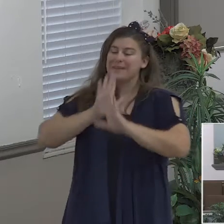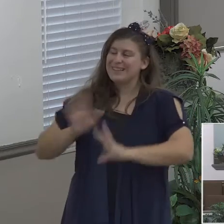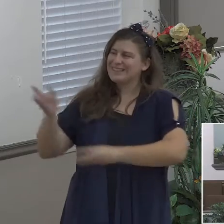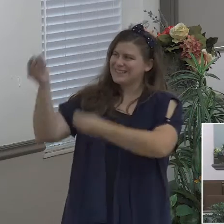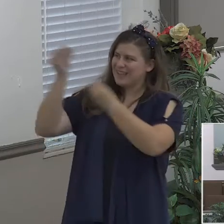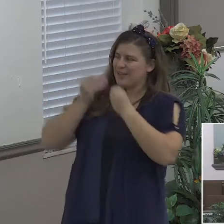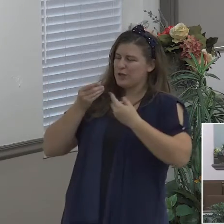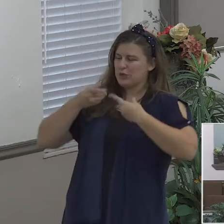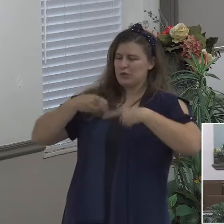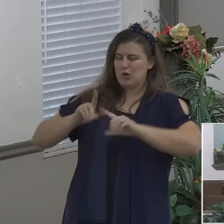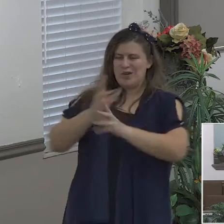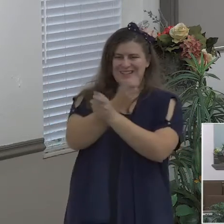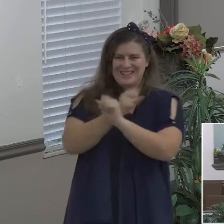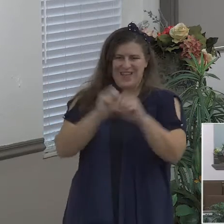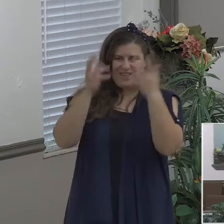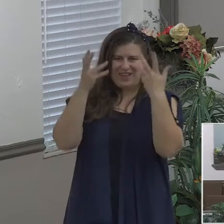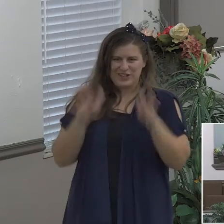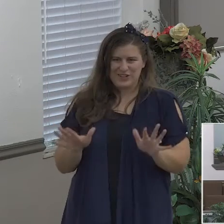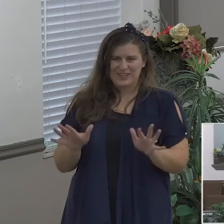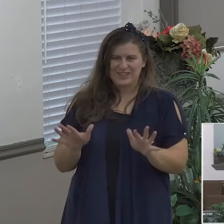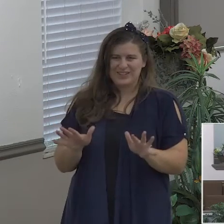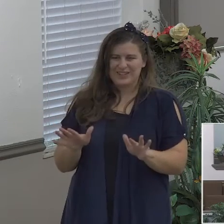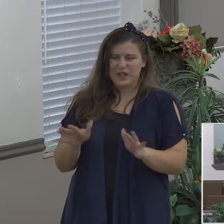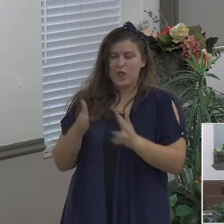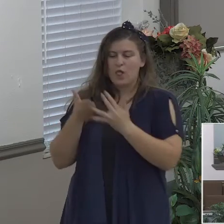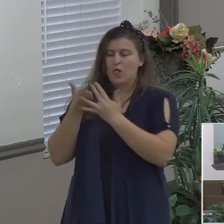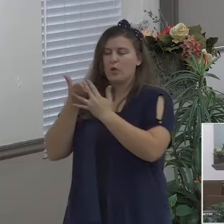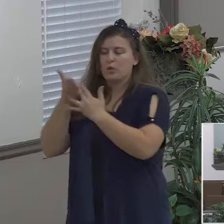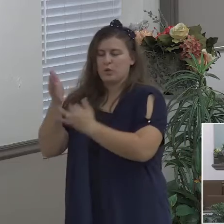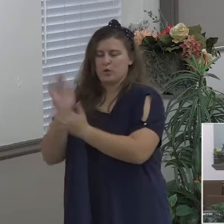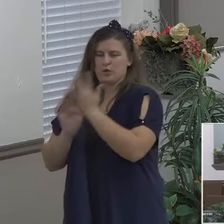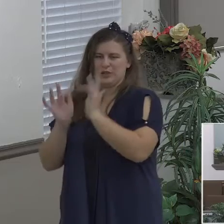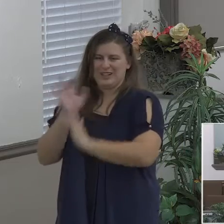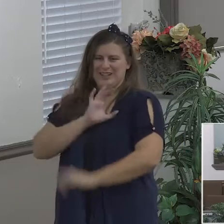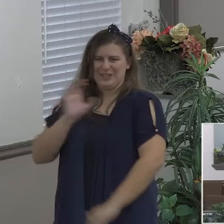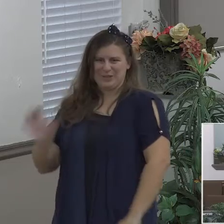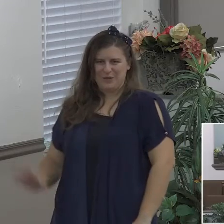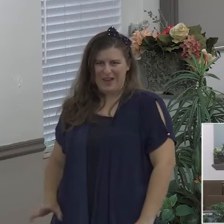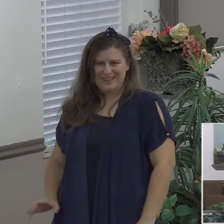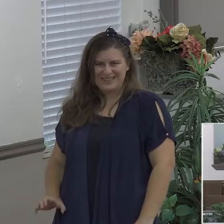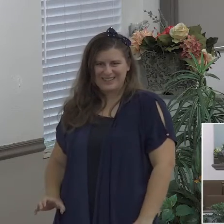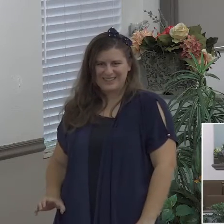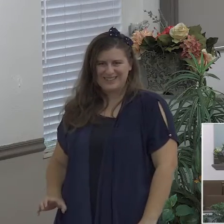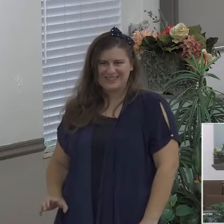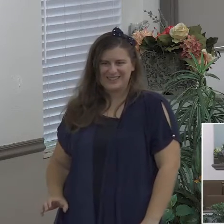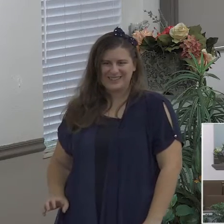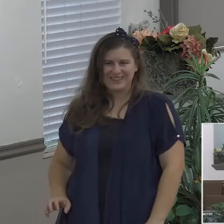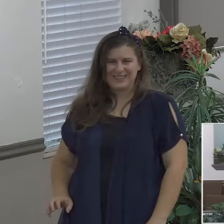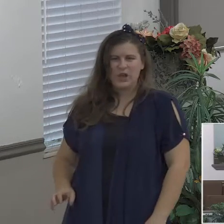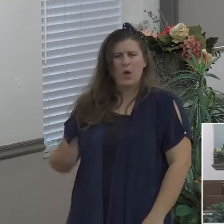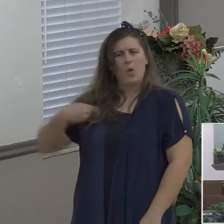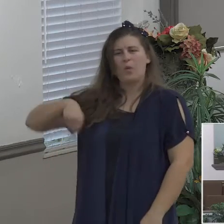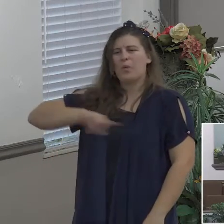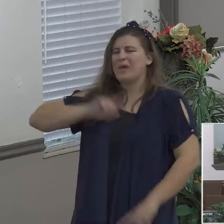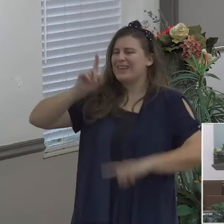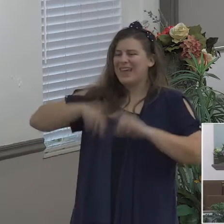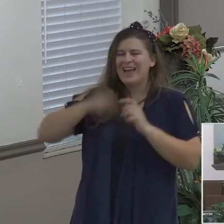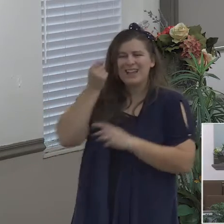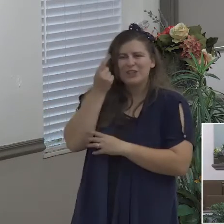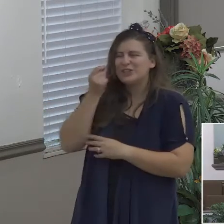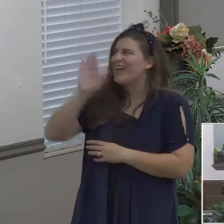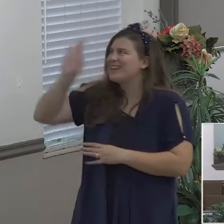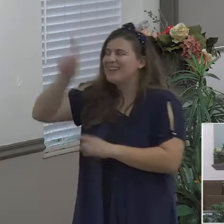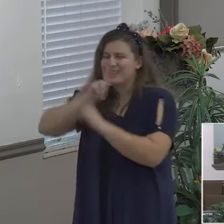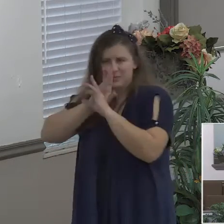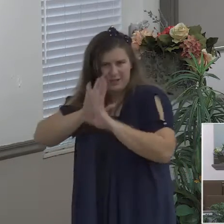and we can never know the peace of God and get this the peace of